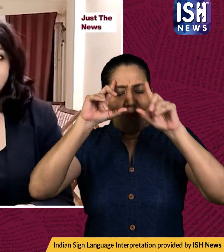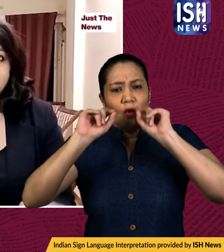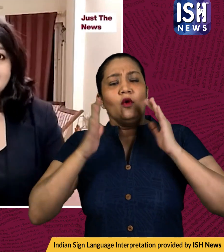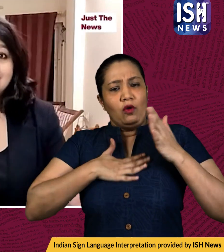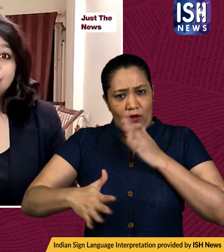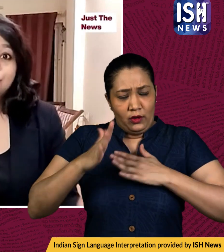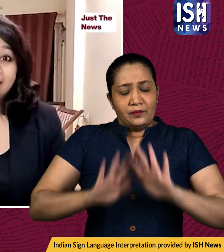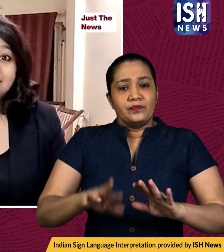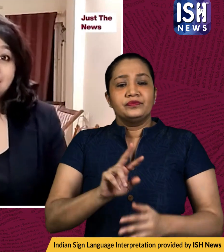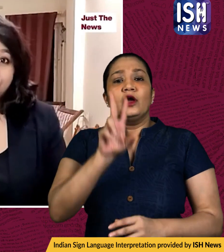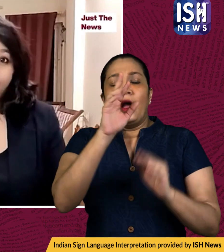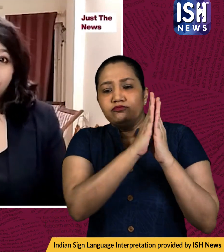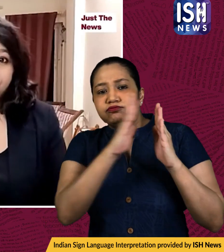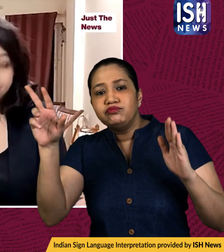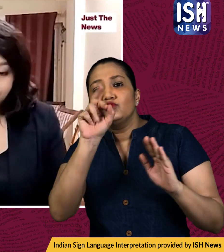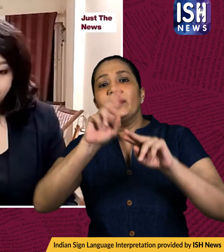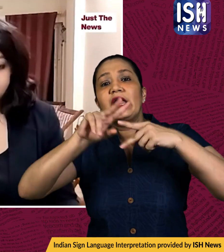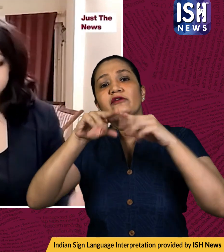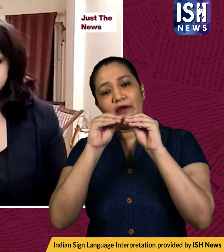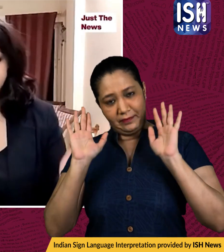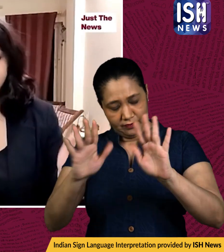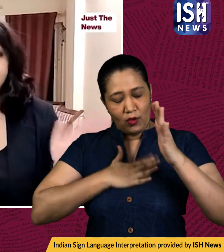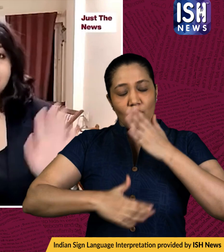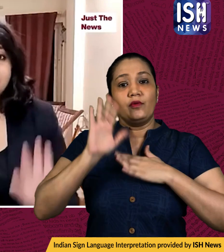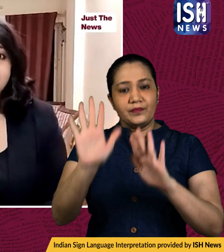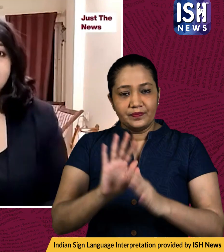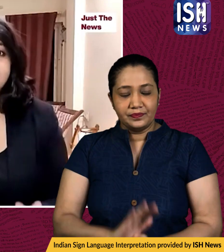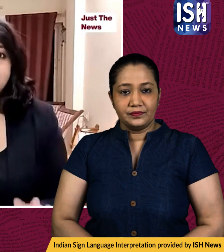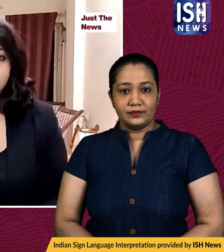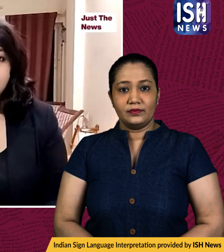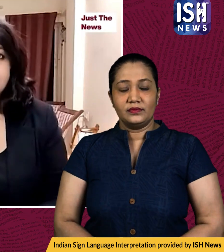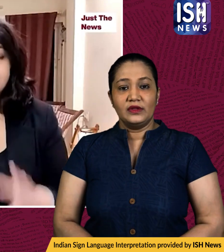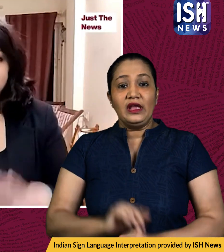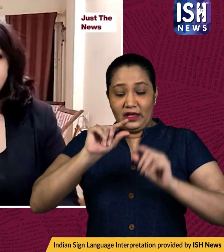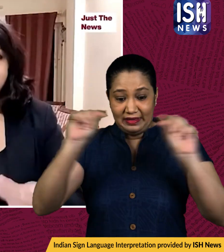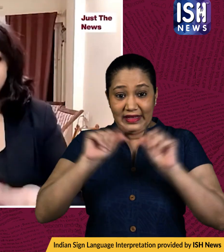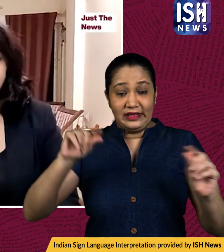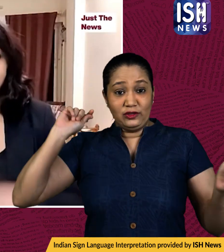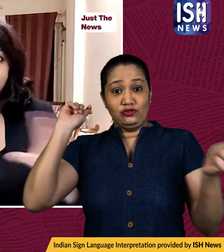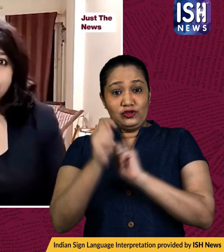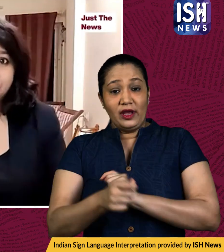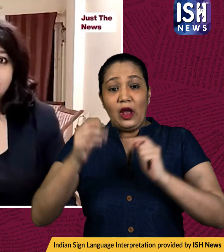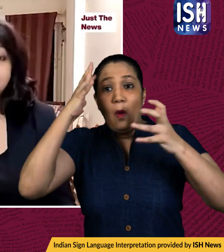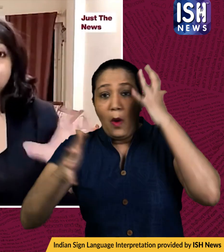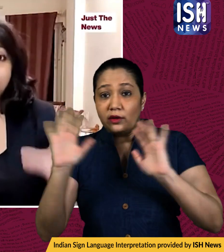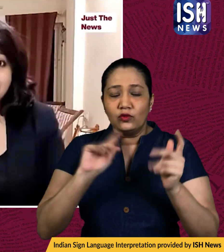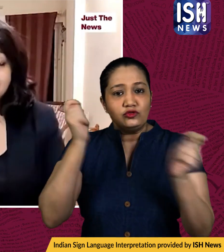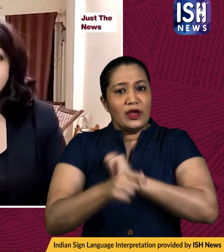stance till the 20th of february when the advisories wordings changed from don't panic to leave